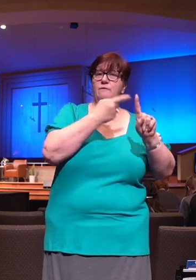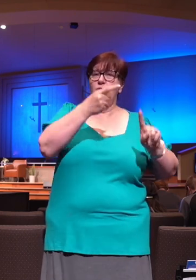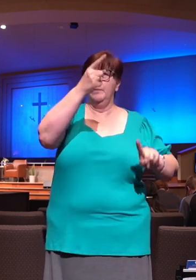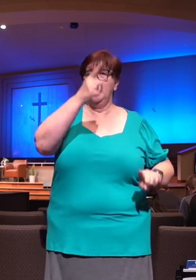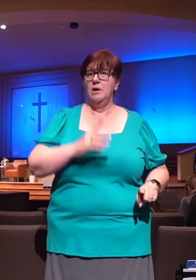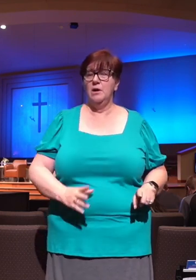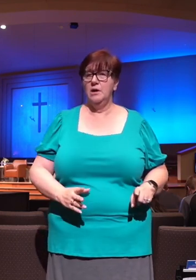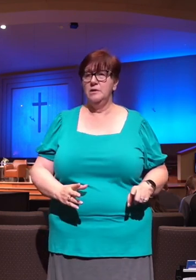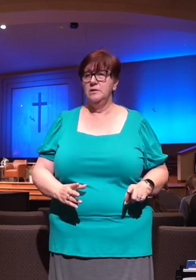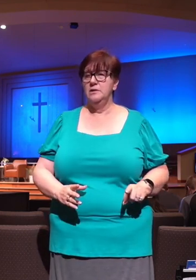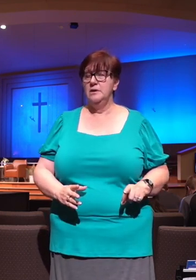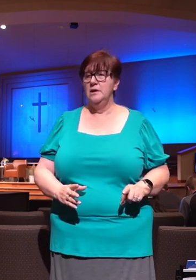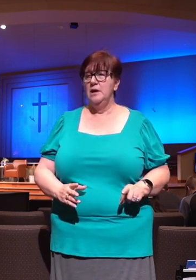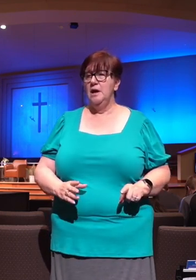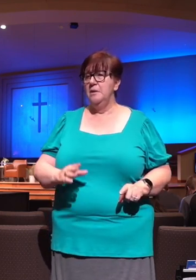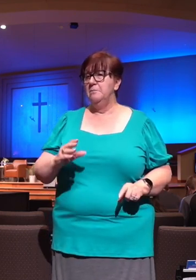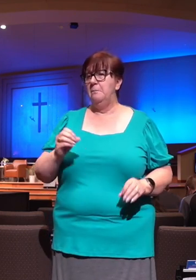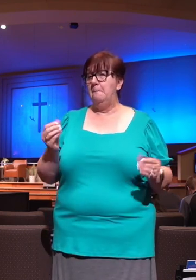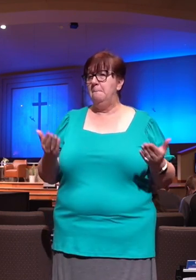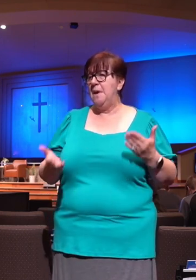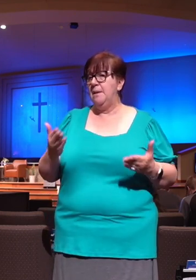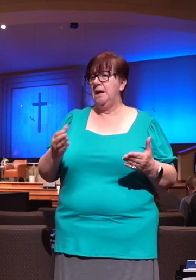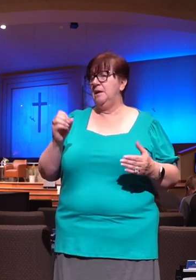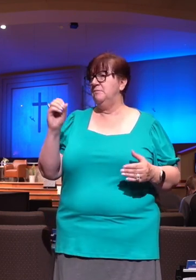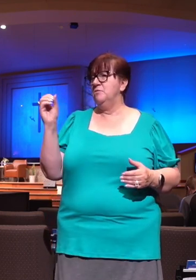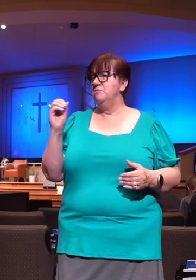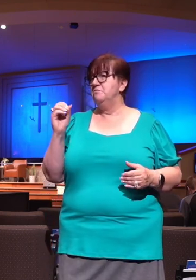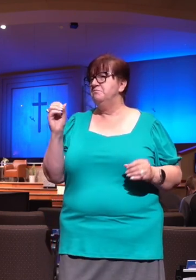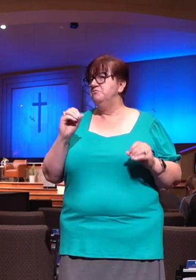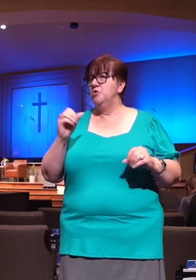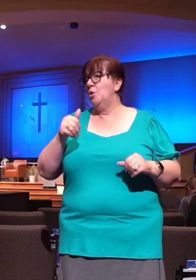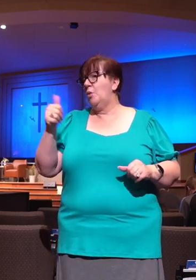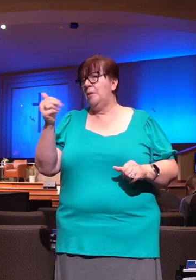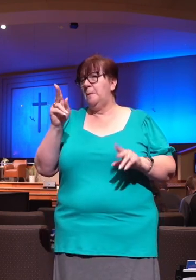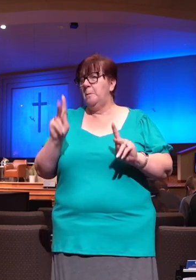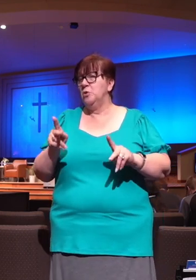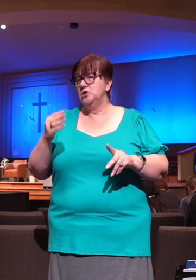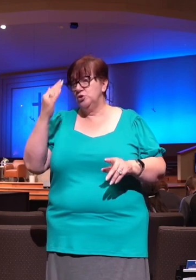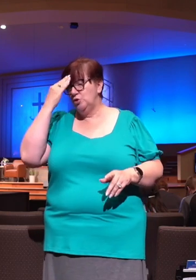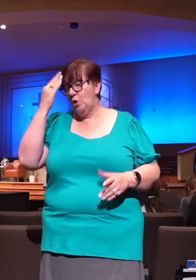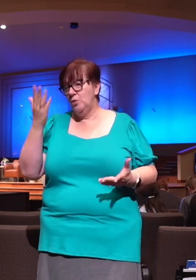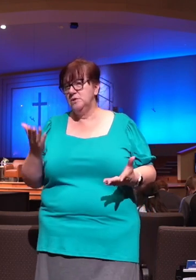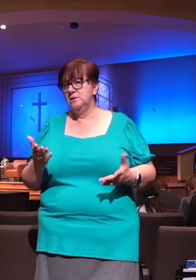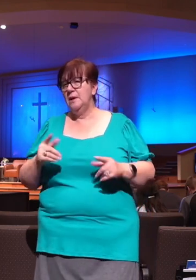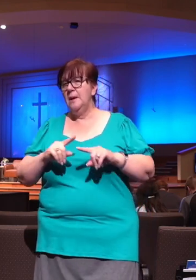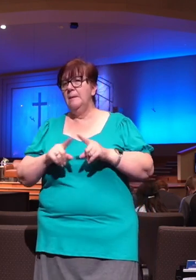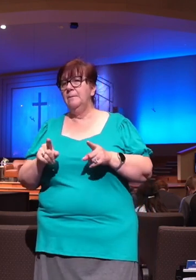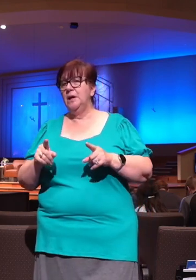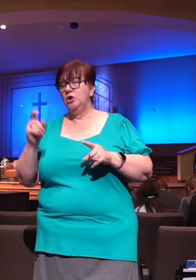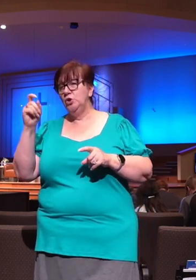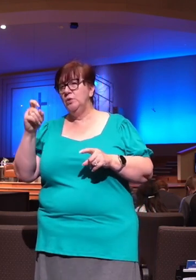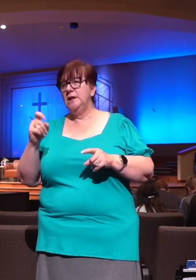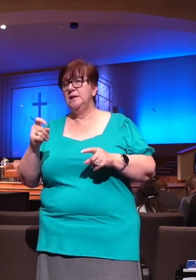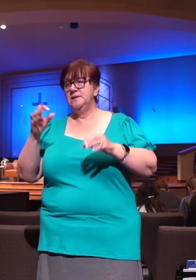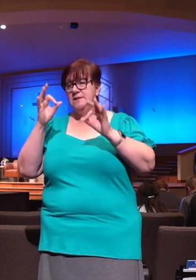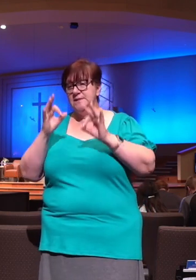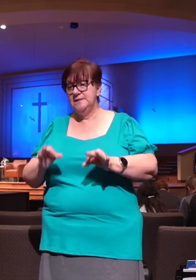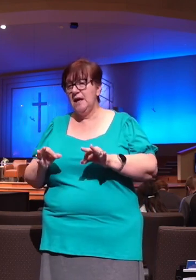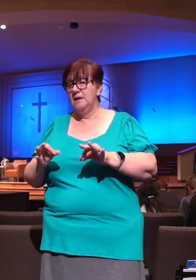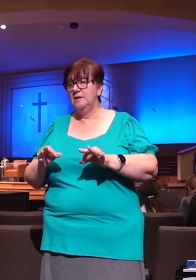even knows. But your decision, no, I'm going to run to him. Maybe you've looked elsewhere for provision. Maybe even